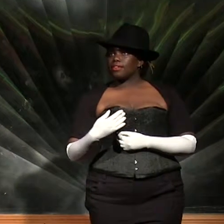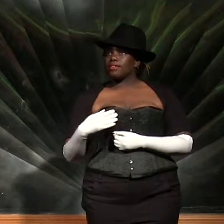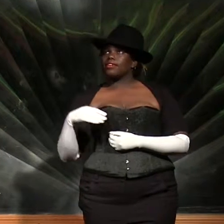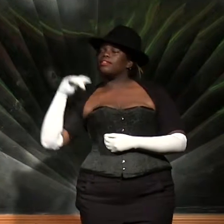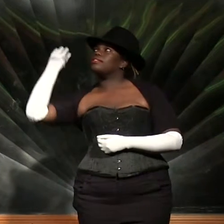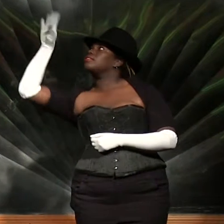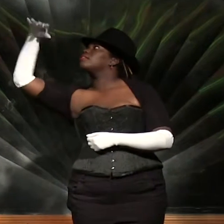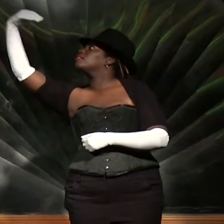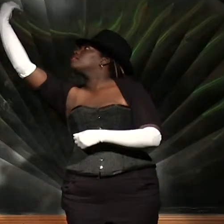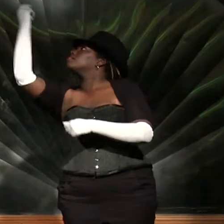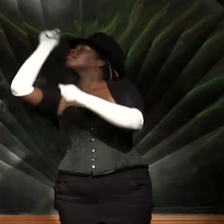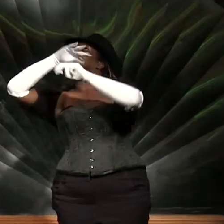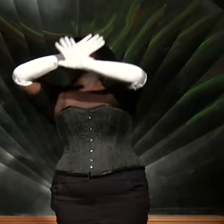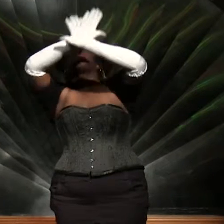Sun in the sky,